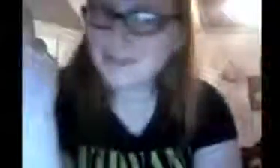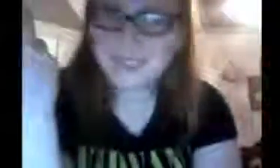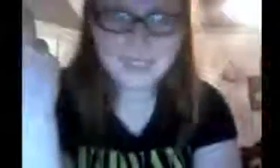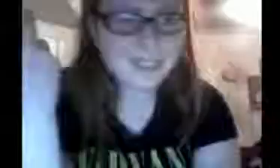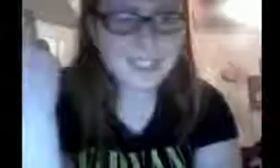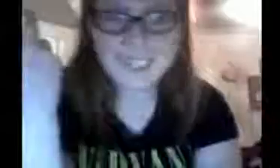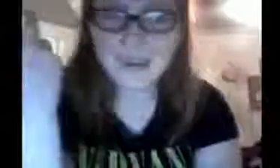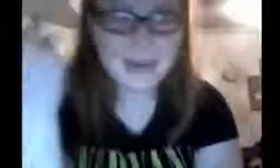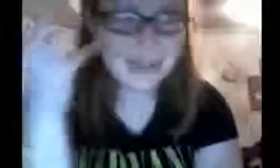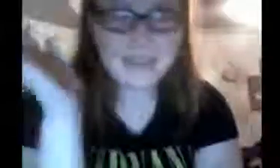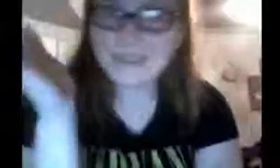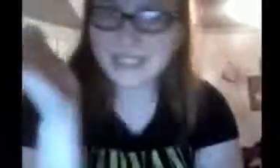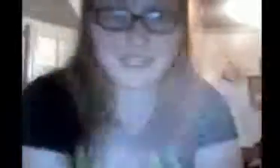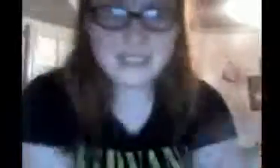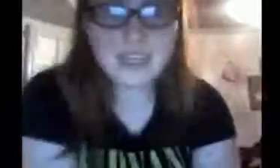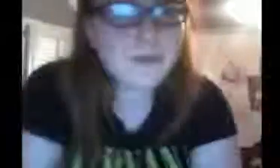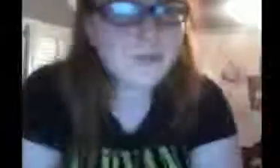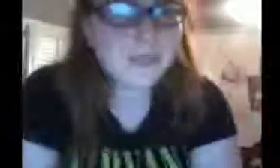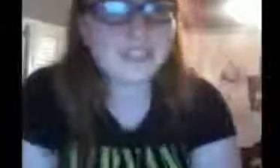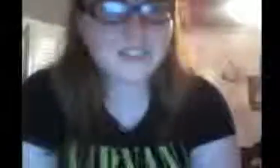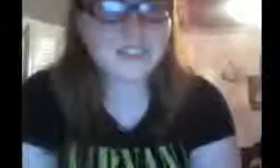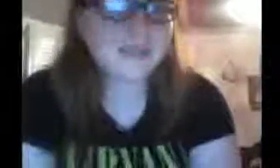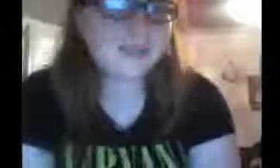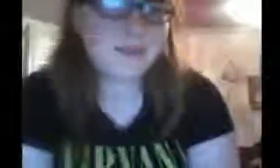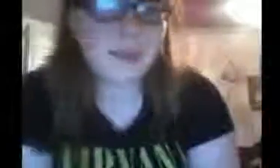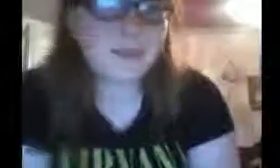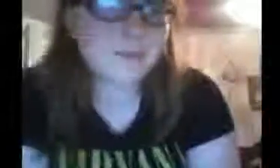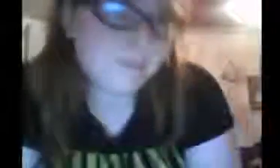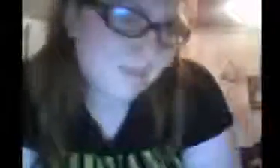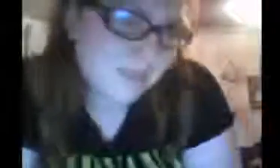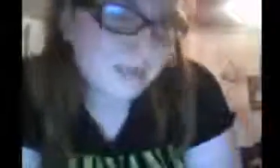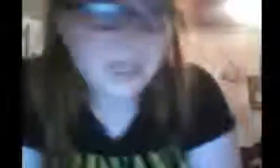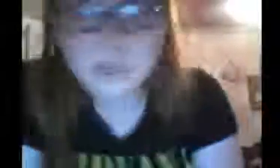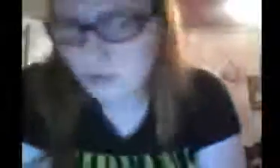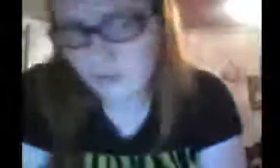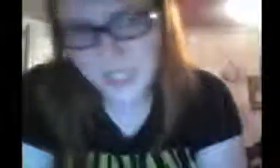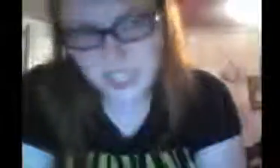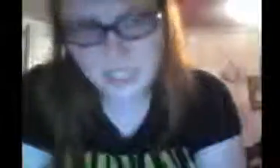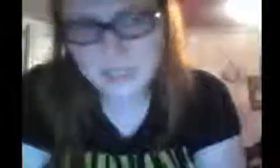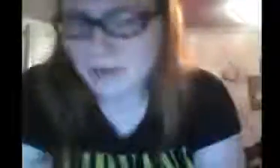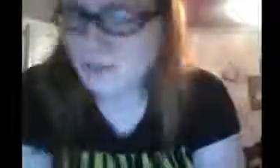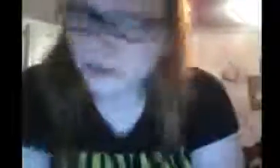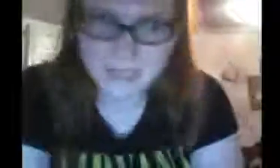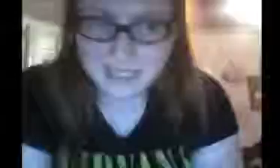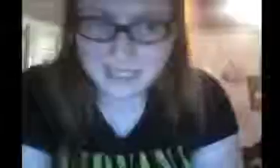It's a good show. I love it. And, I talk about real issues. So, yeah. I mean, even the rich kids in Melrose Place.